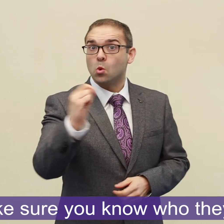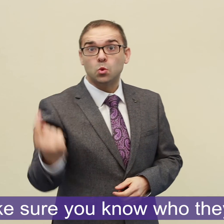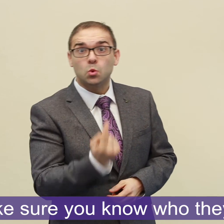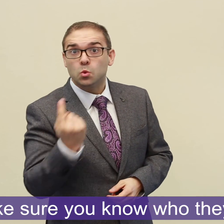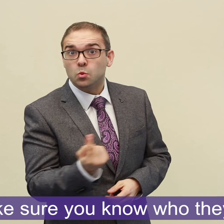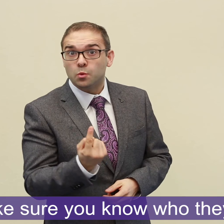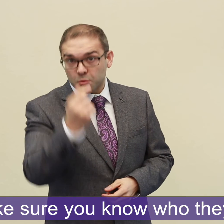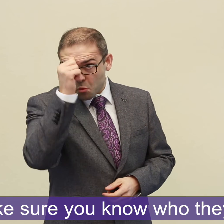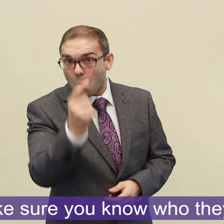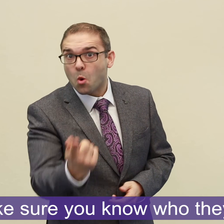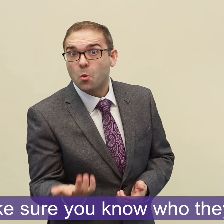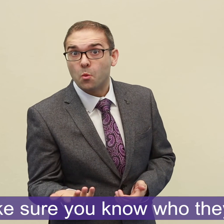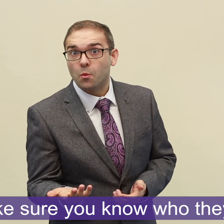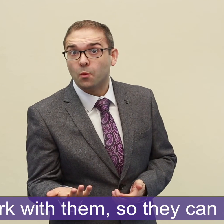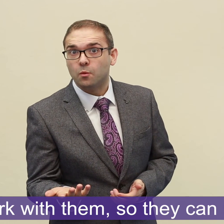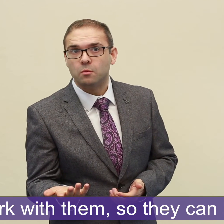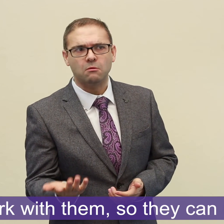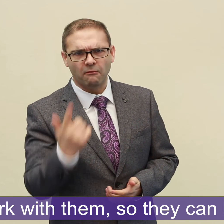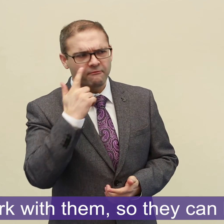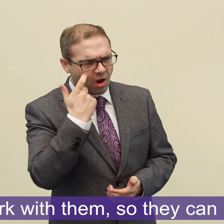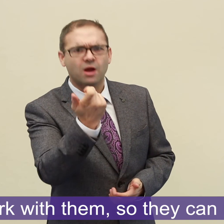Make sure you know who they are and work with them so they can help you.